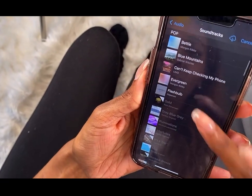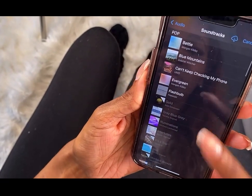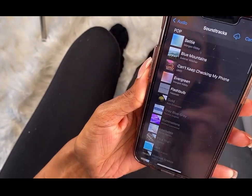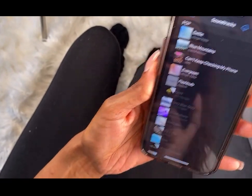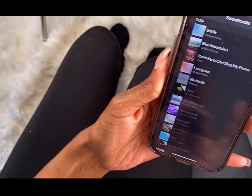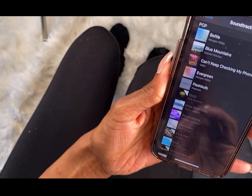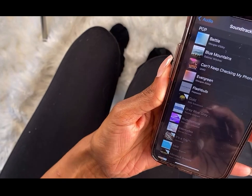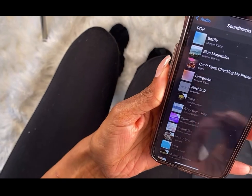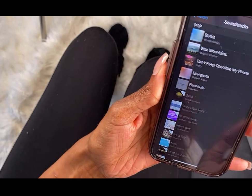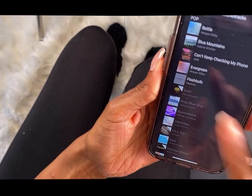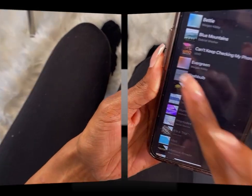Oh, here's a good one.